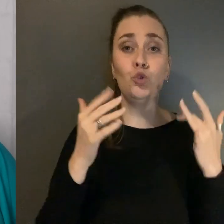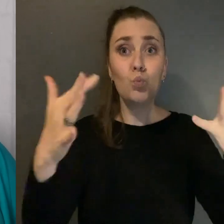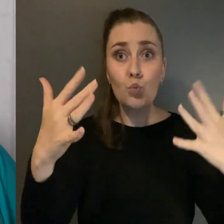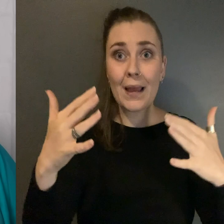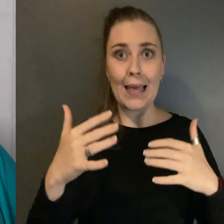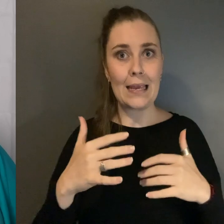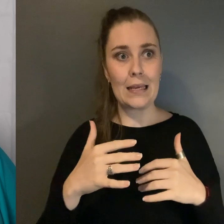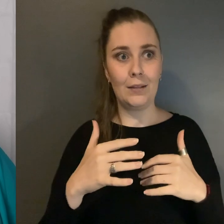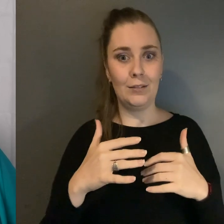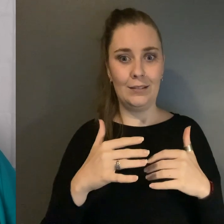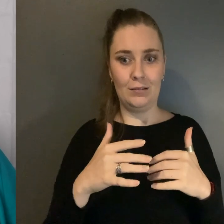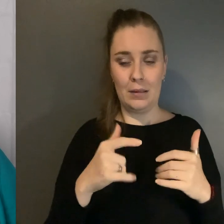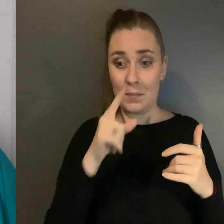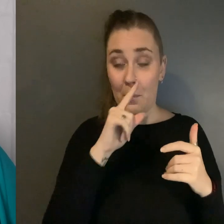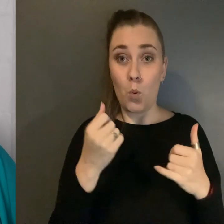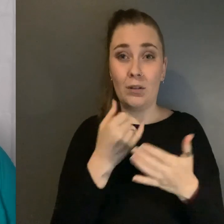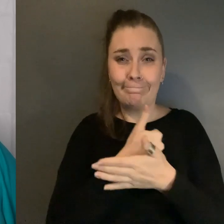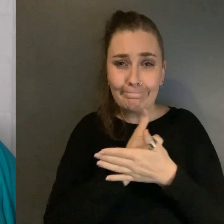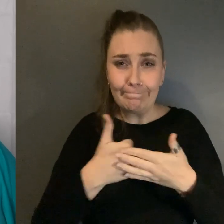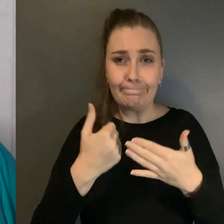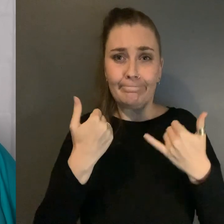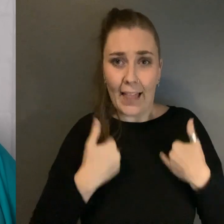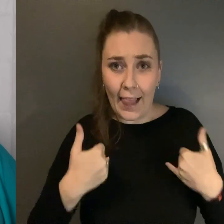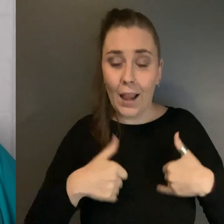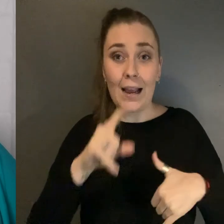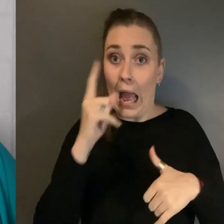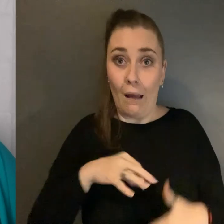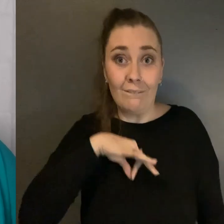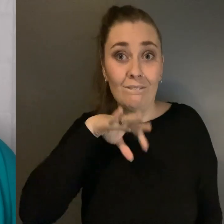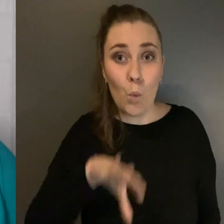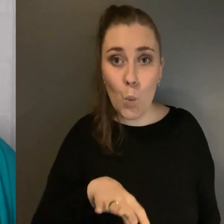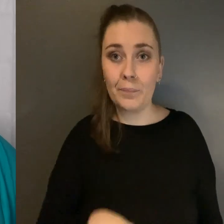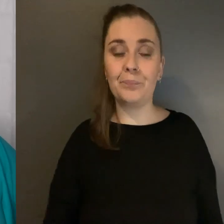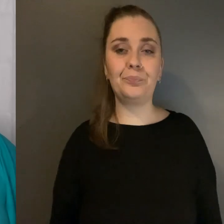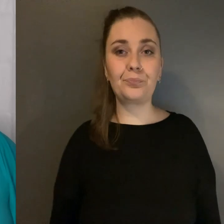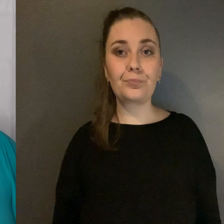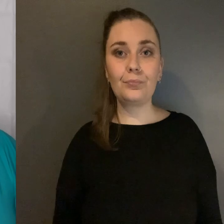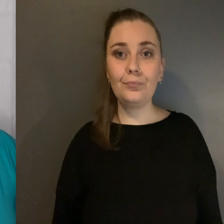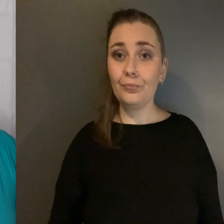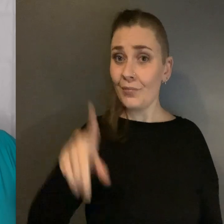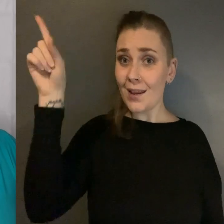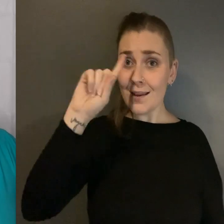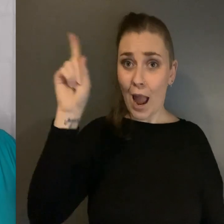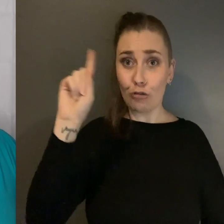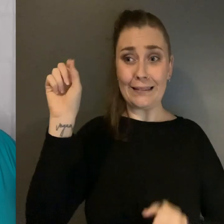chronically ill people can't bear Our current carceral system may